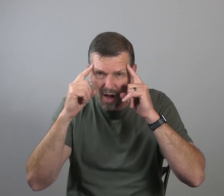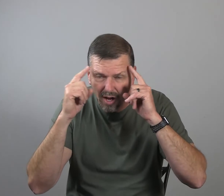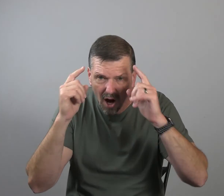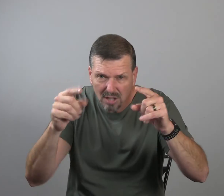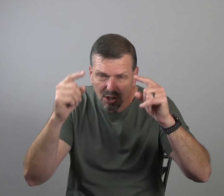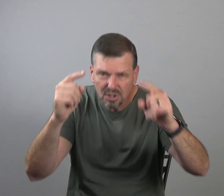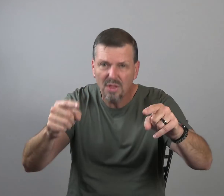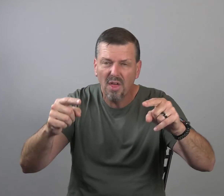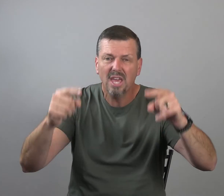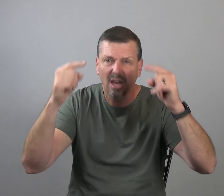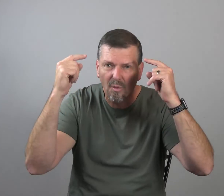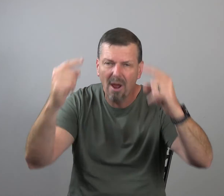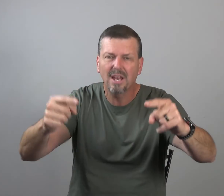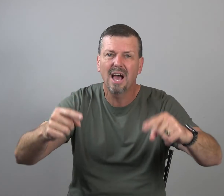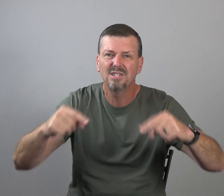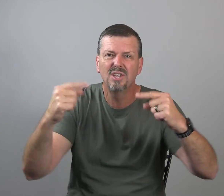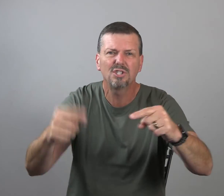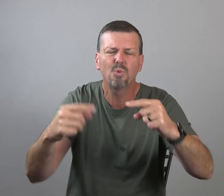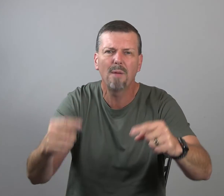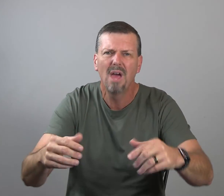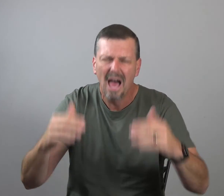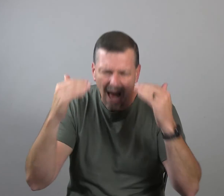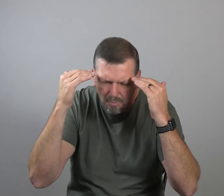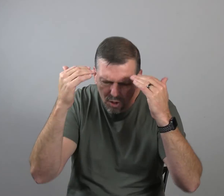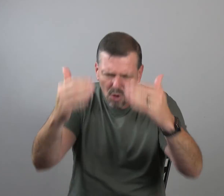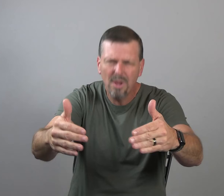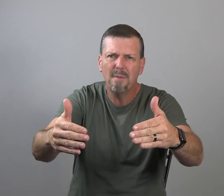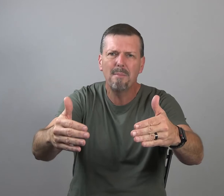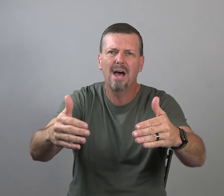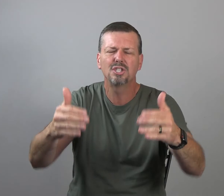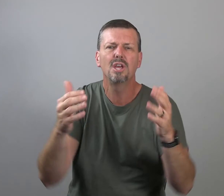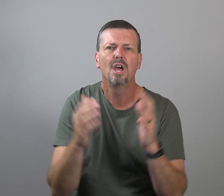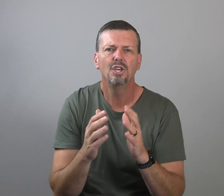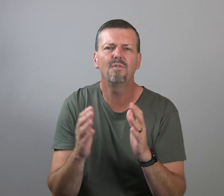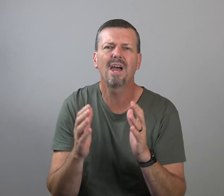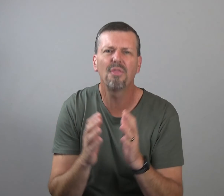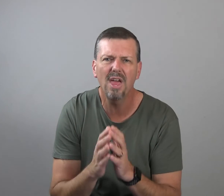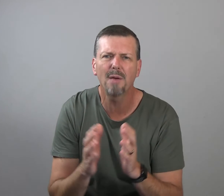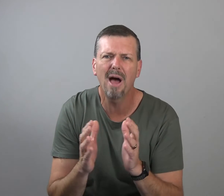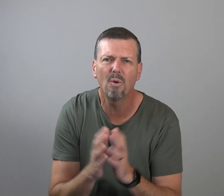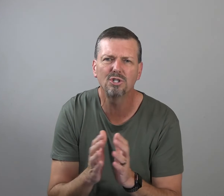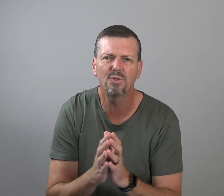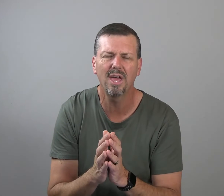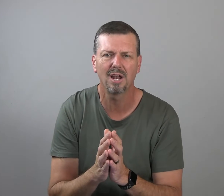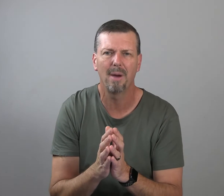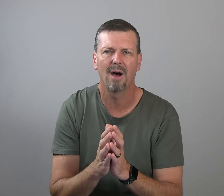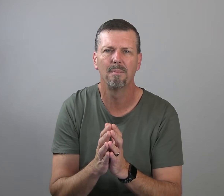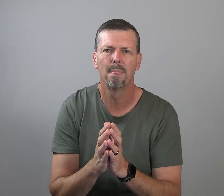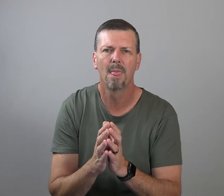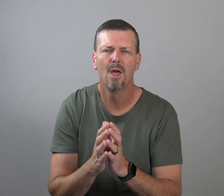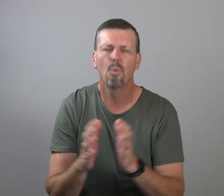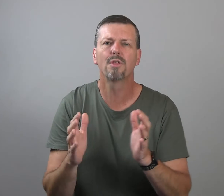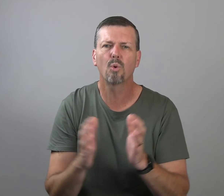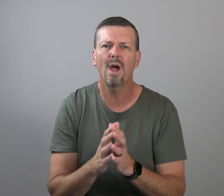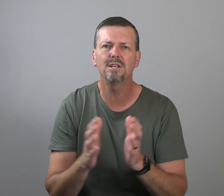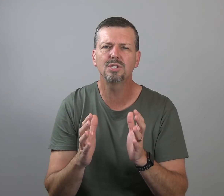you're not consciously thinking and recognizing, this is what I'm renewing my mind. See, you've got to think about what you're thinking about. One of the greatest